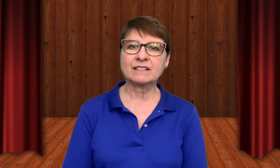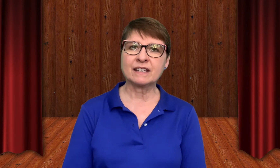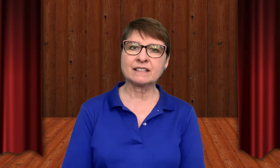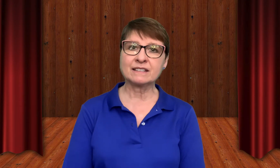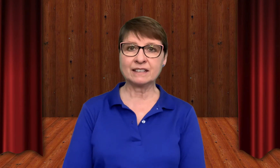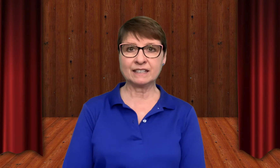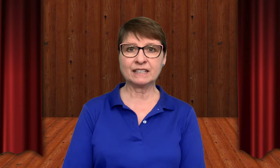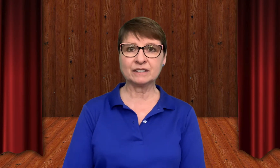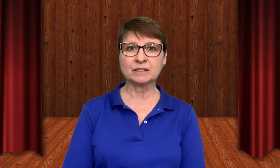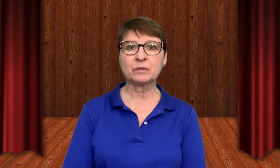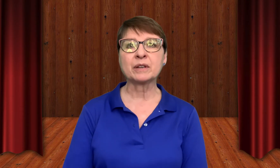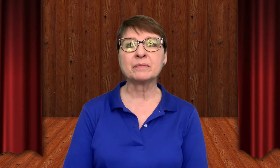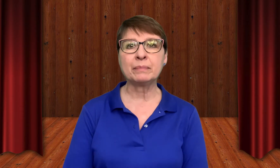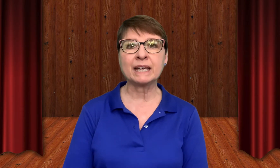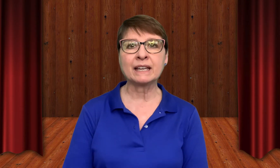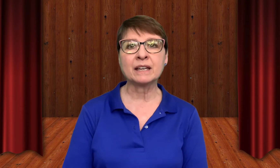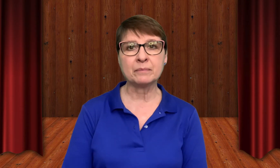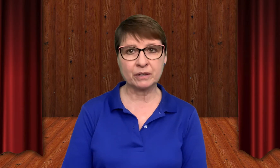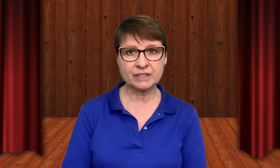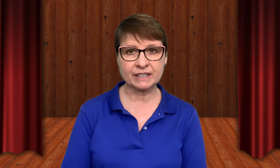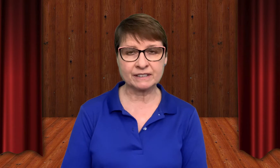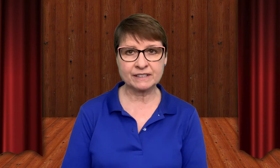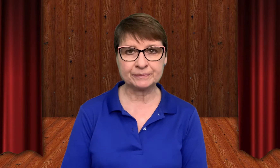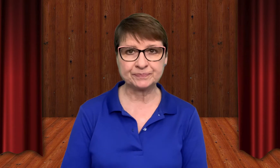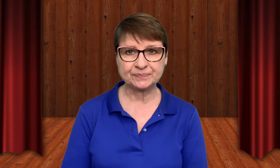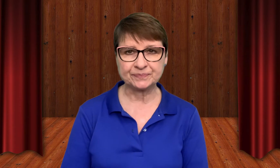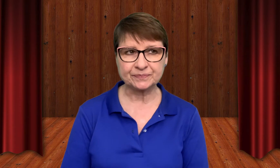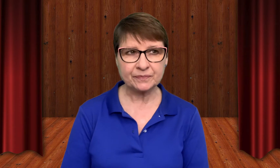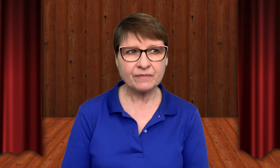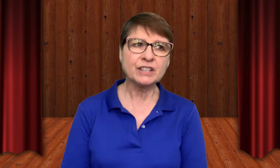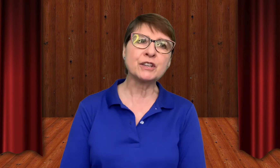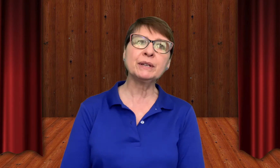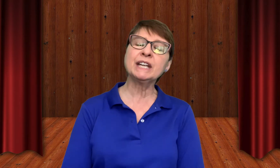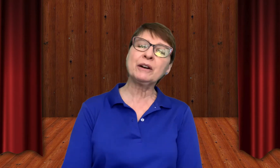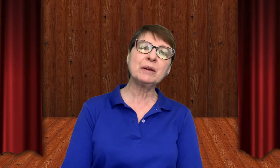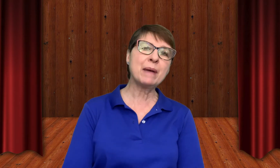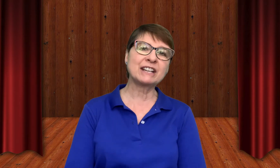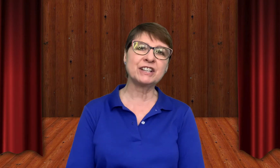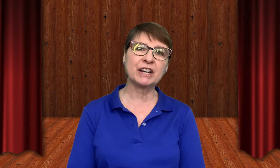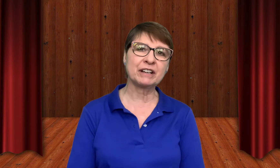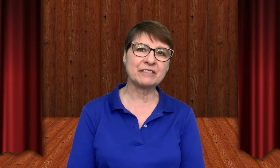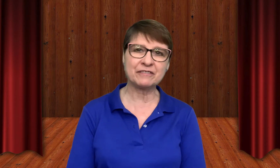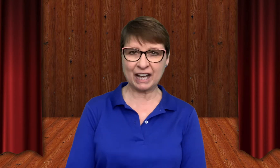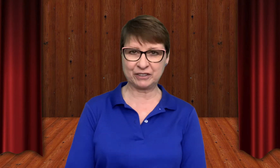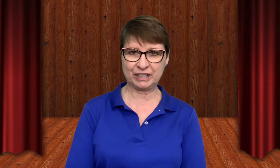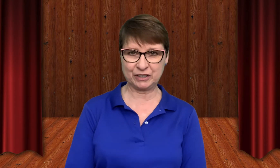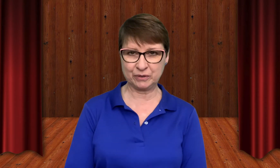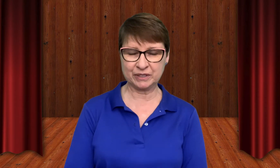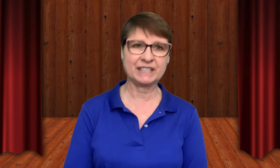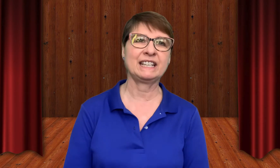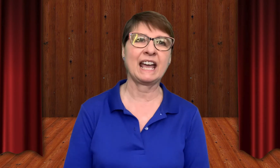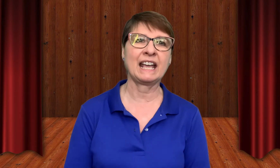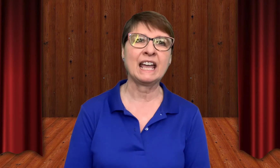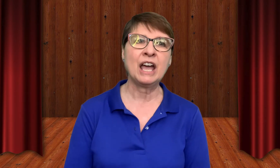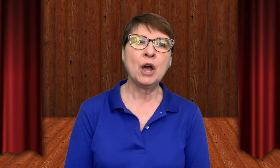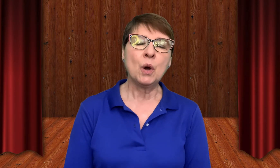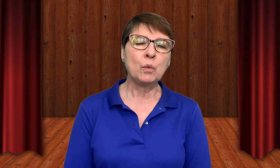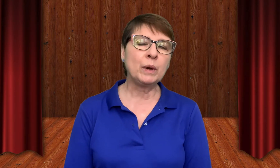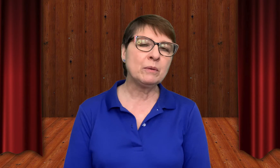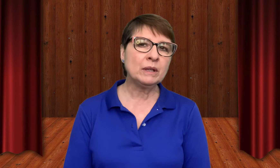us to deal with big emotions. So in our imaginary factory tour today, we will